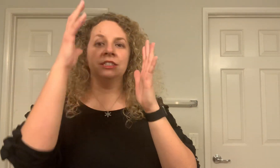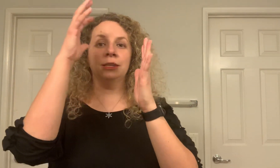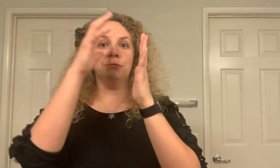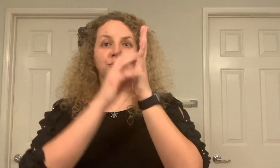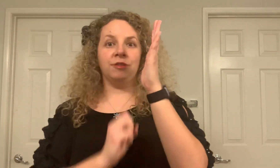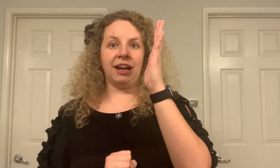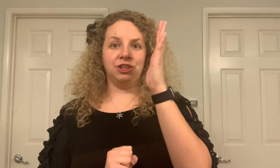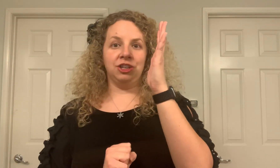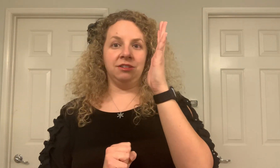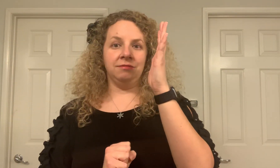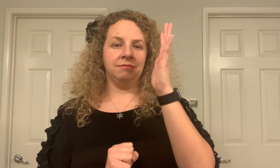subtraction,